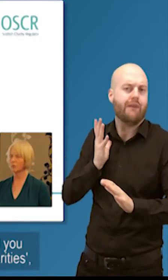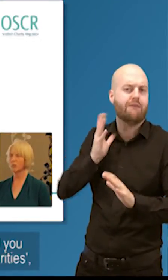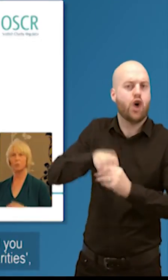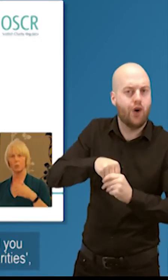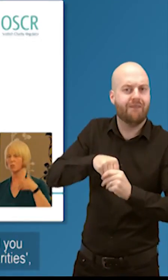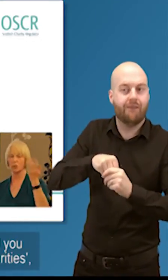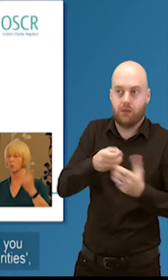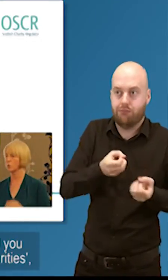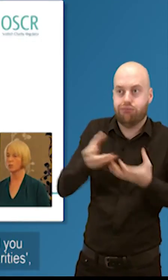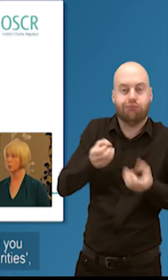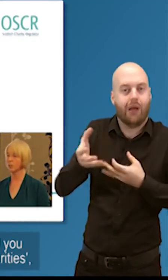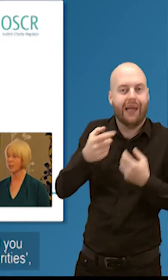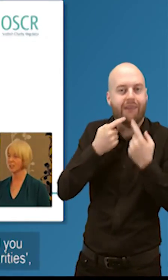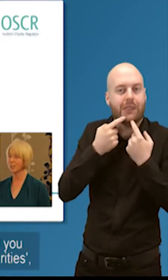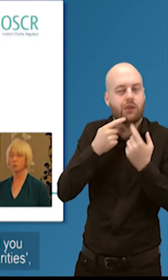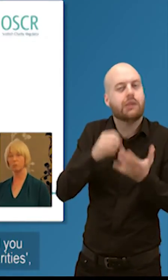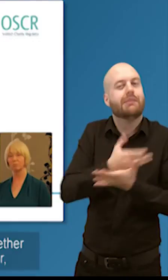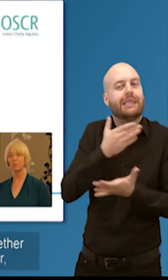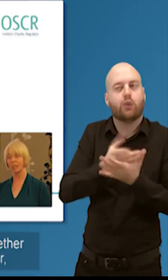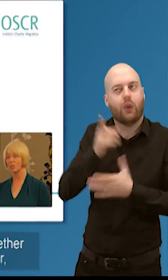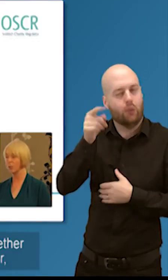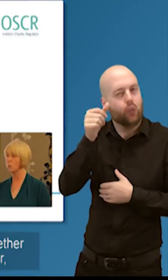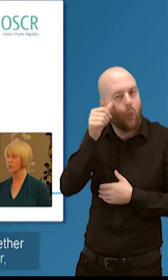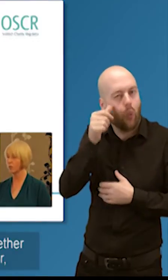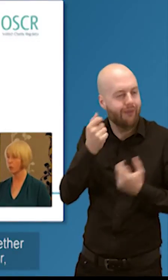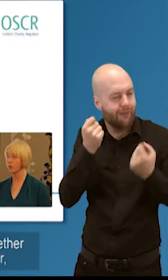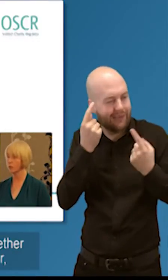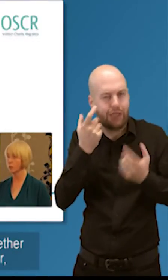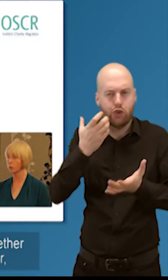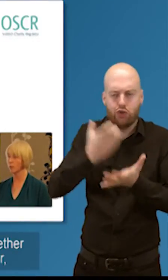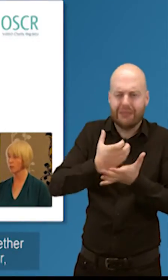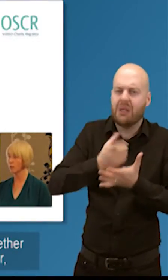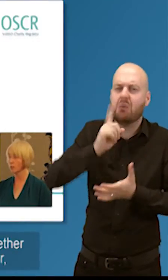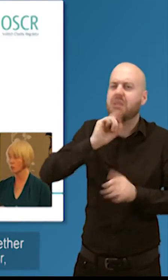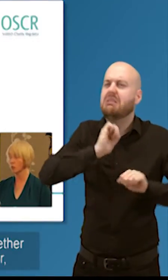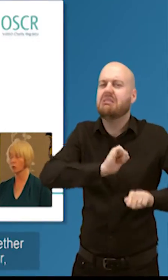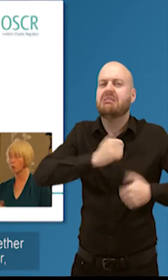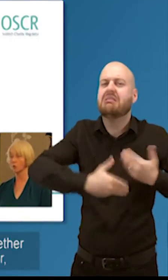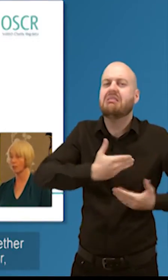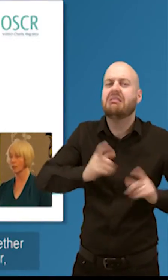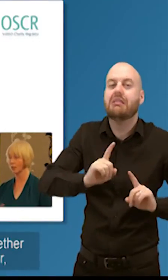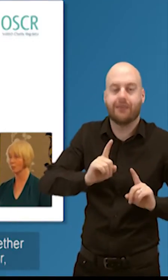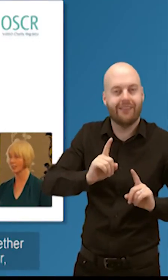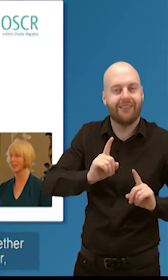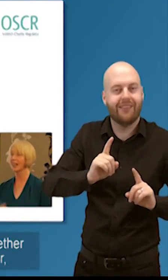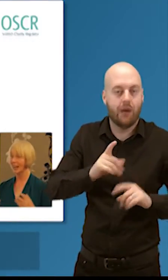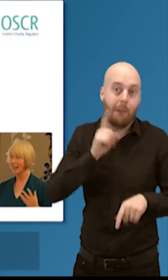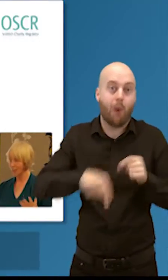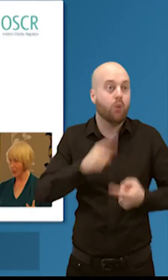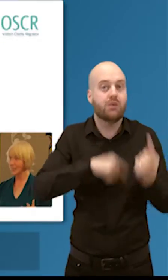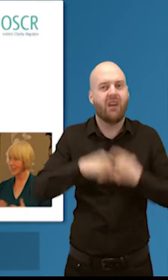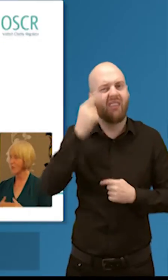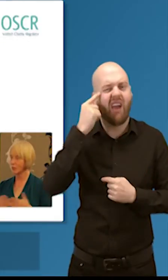normally think, well you probably just deal with those who deal with charities. Well, actually almost every part of government, whether it's Scottish Government or UK for that matter,